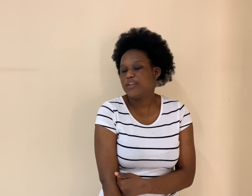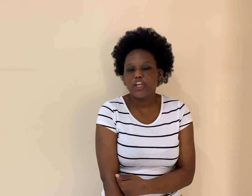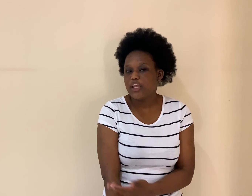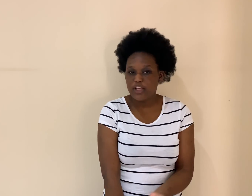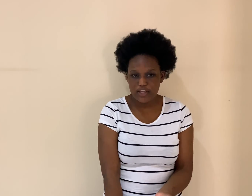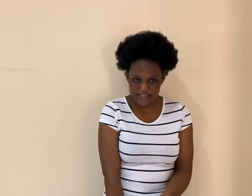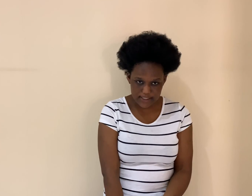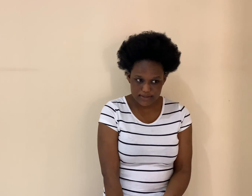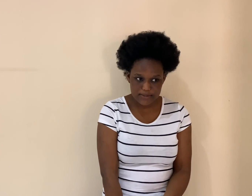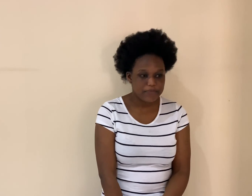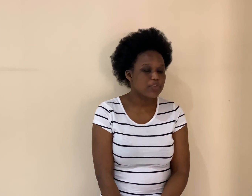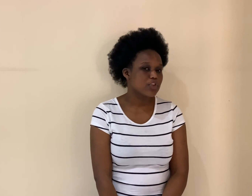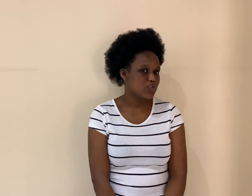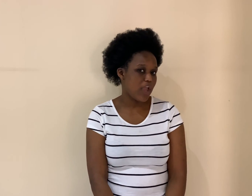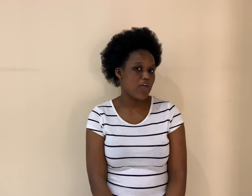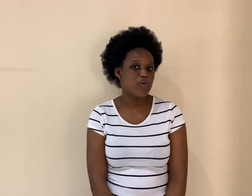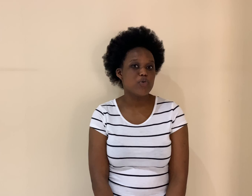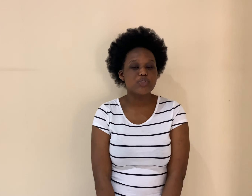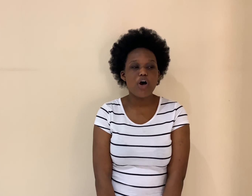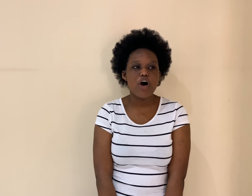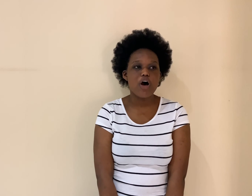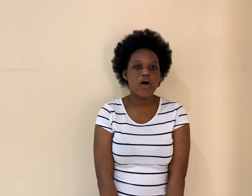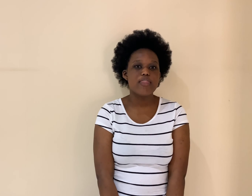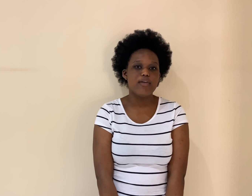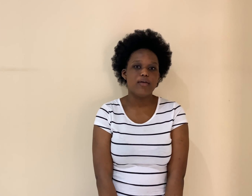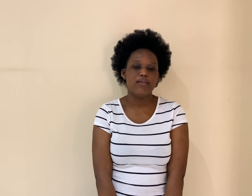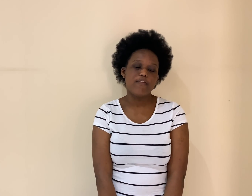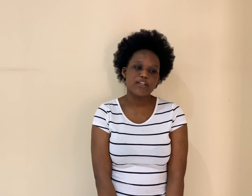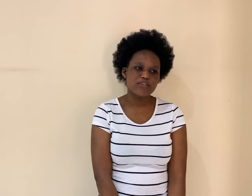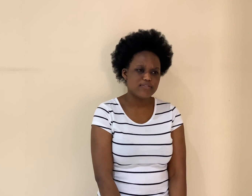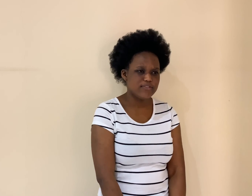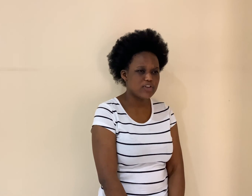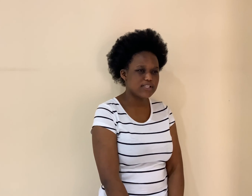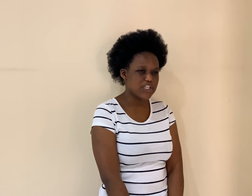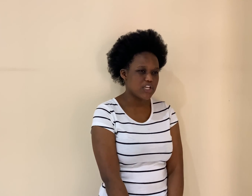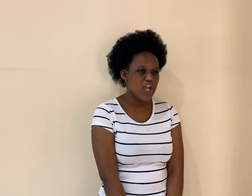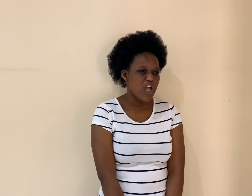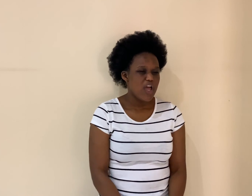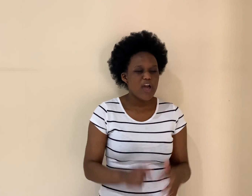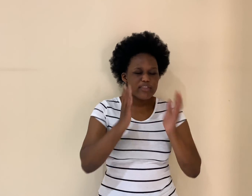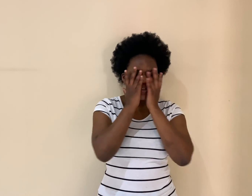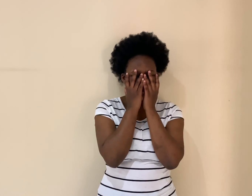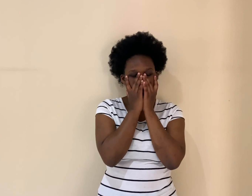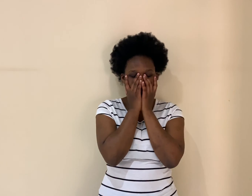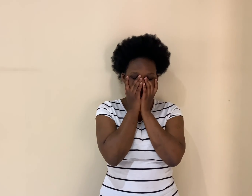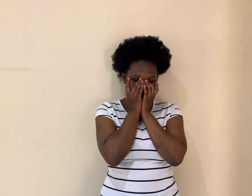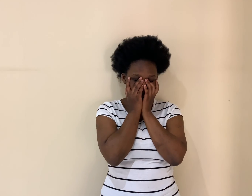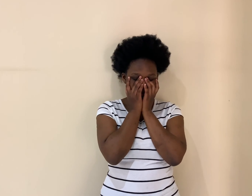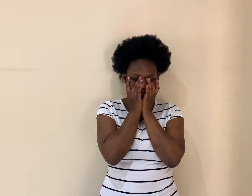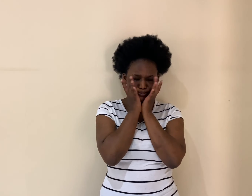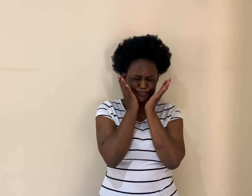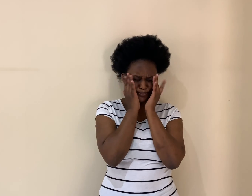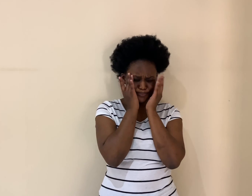they can get extinct. So yeah, those are the effects of deforestation. I think there's one I forgot. Mmm,